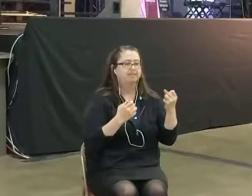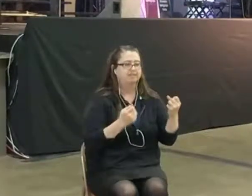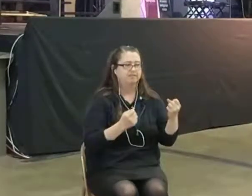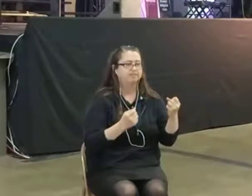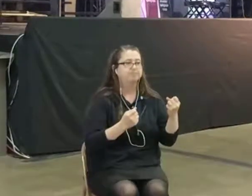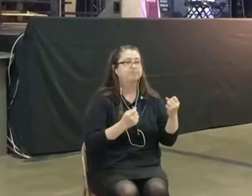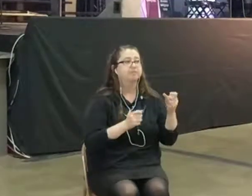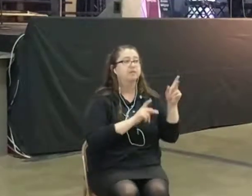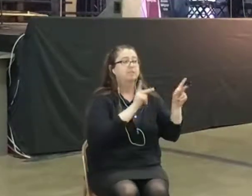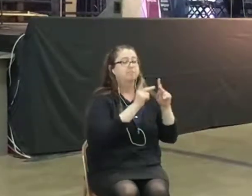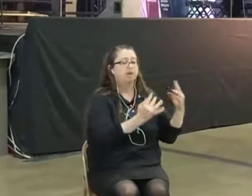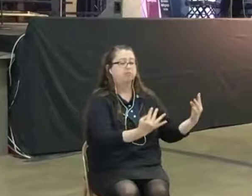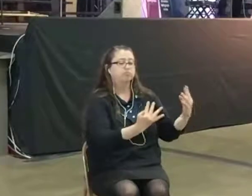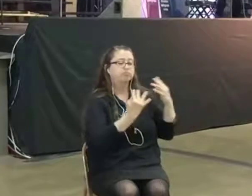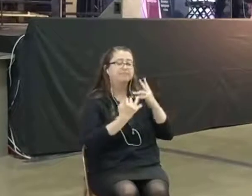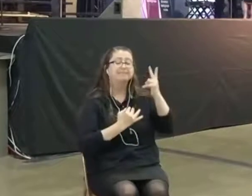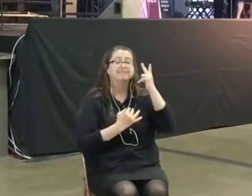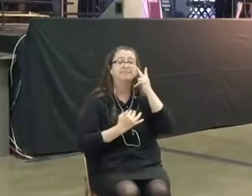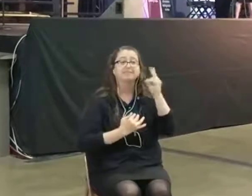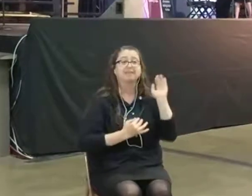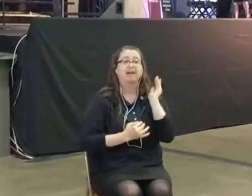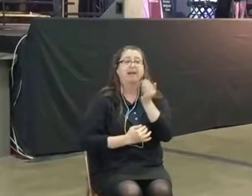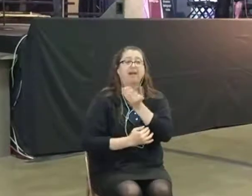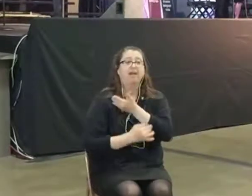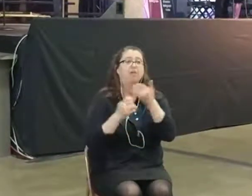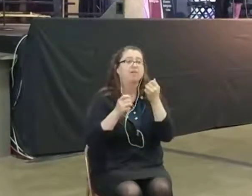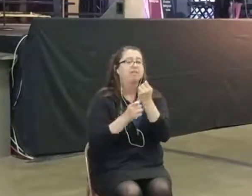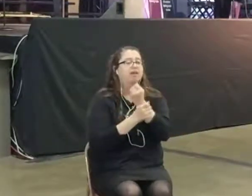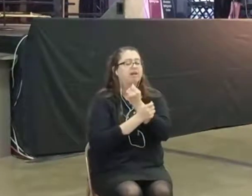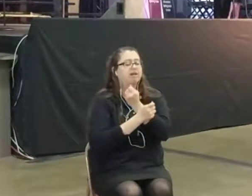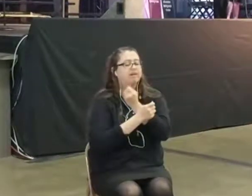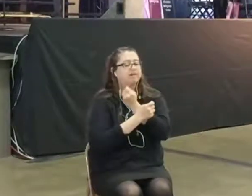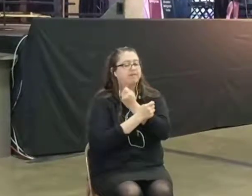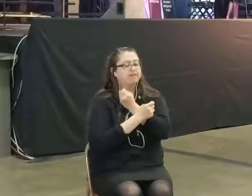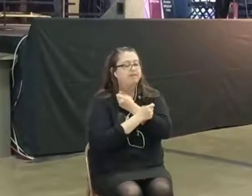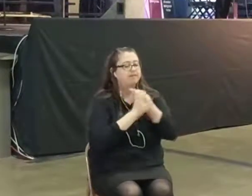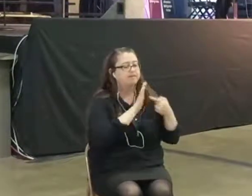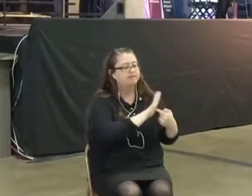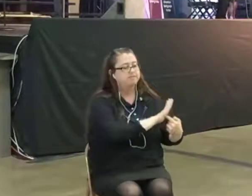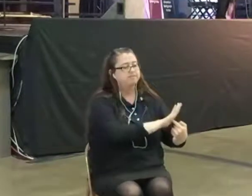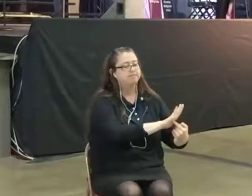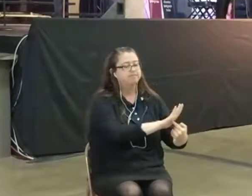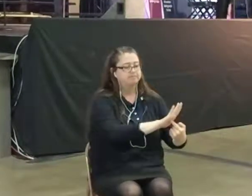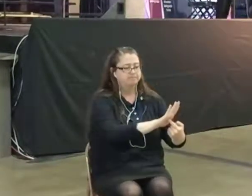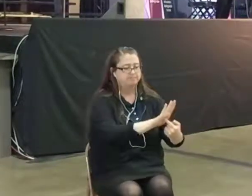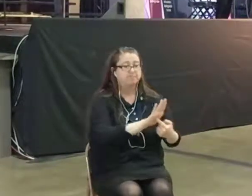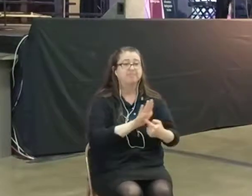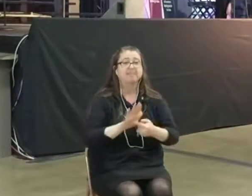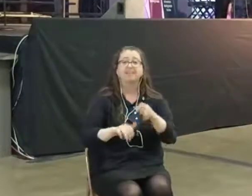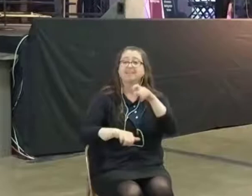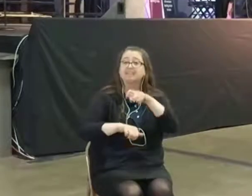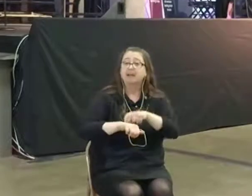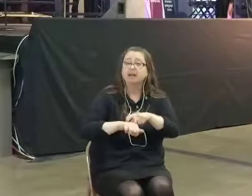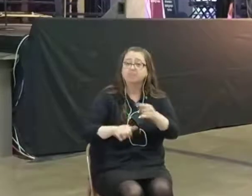And they will know us by our love. The time is